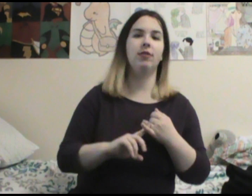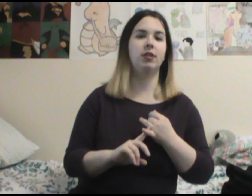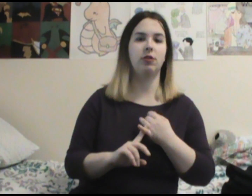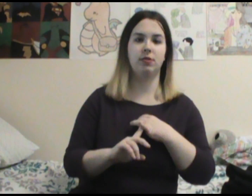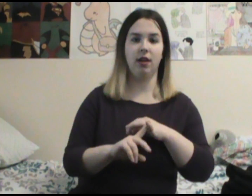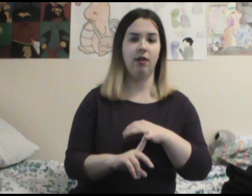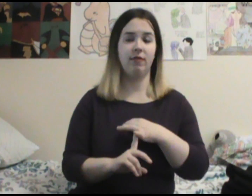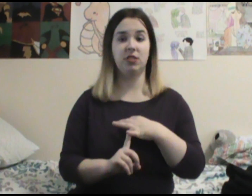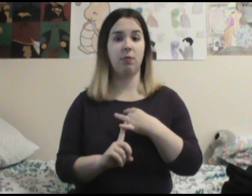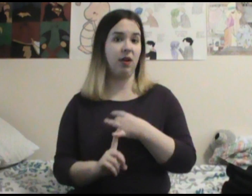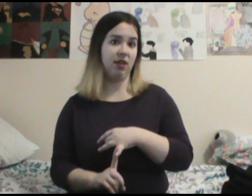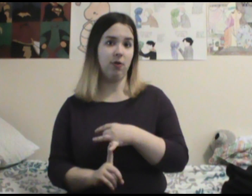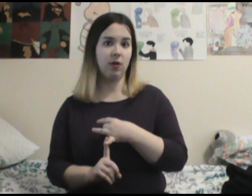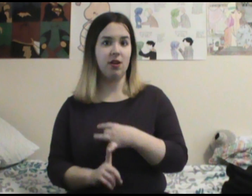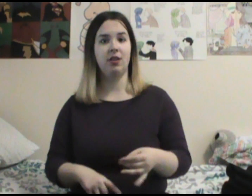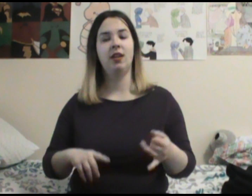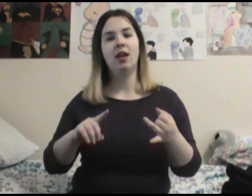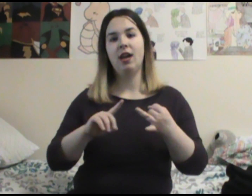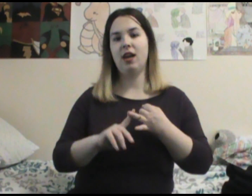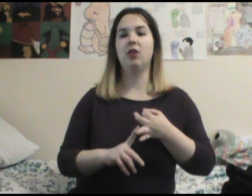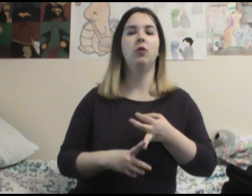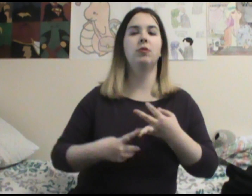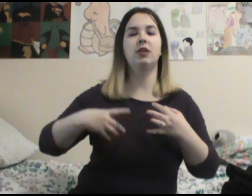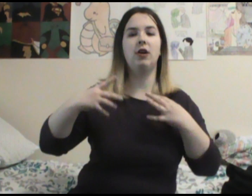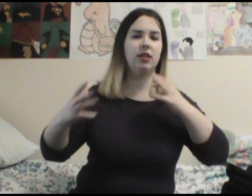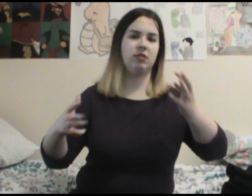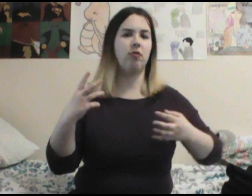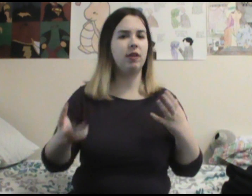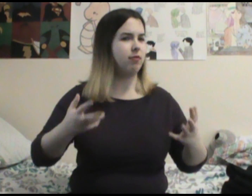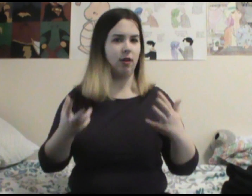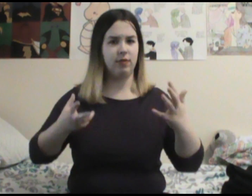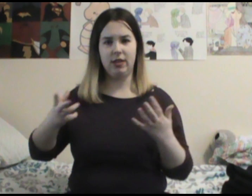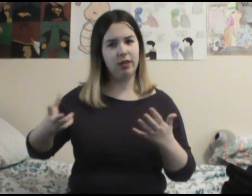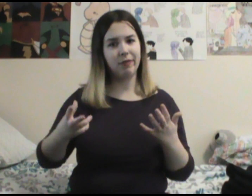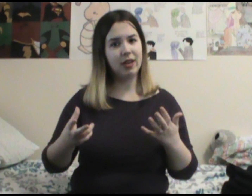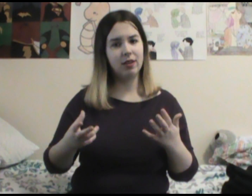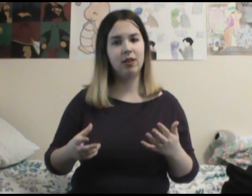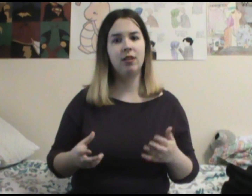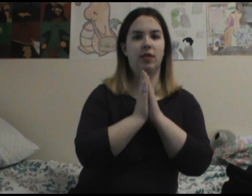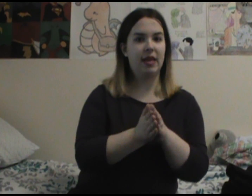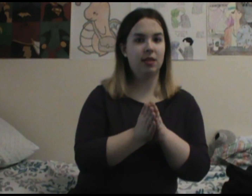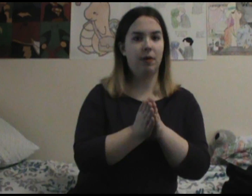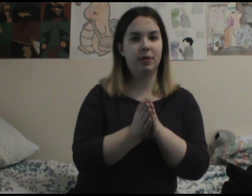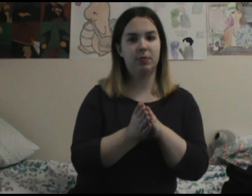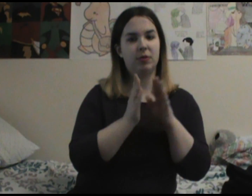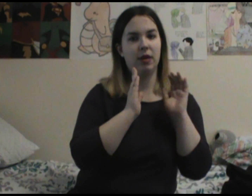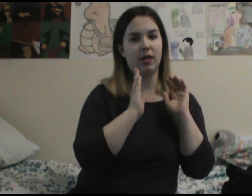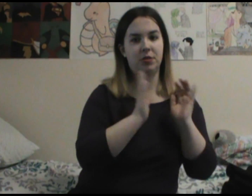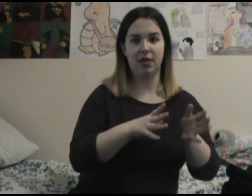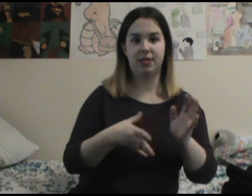they chose to eventually bring down Grodd and who was all like sort of involved into the fight. Then the moments between Jesse